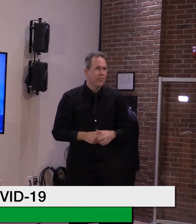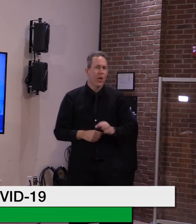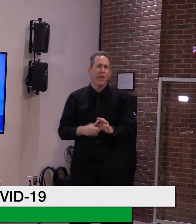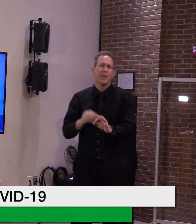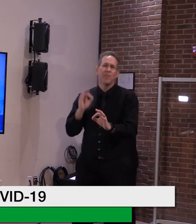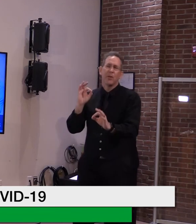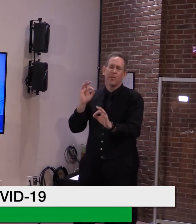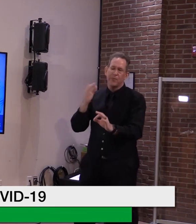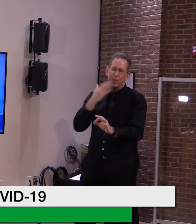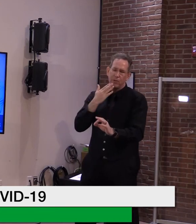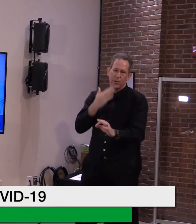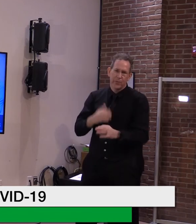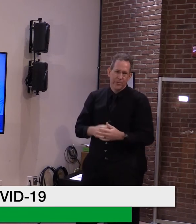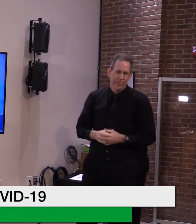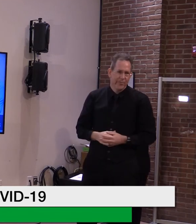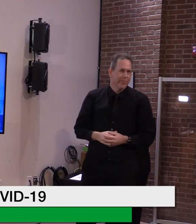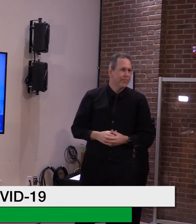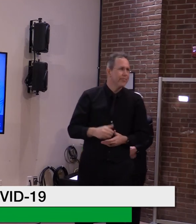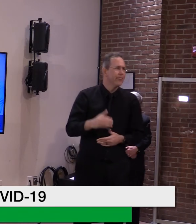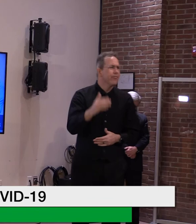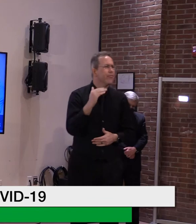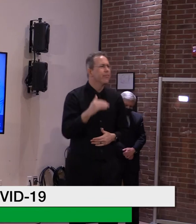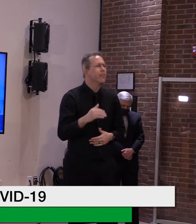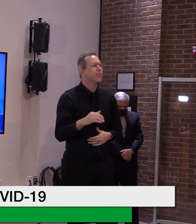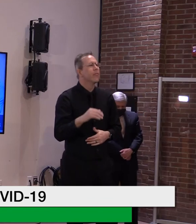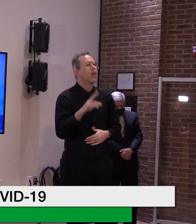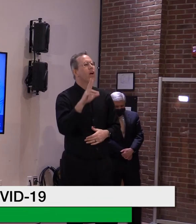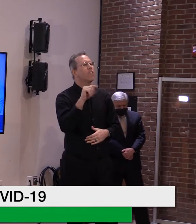Guy Cage, Chronicle of the Vermont State House.